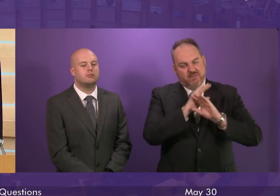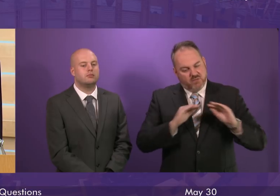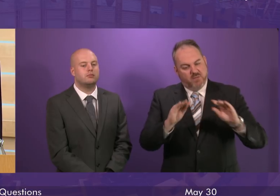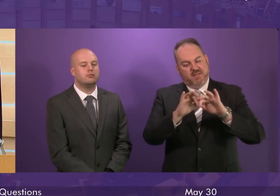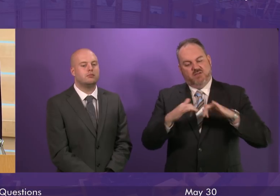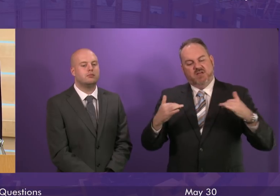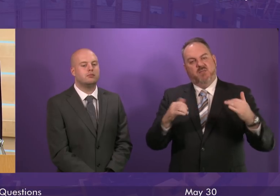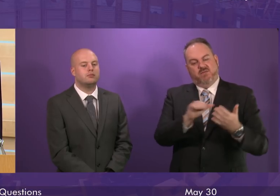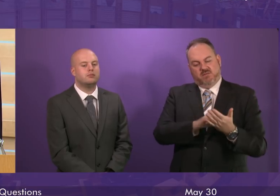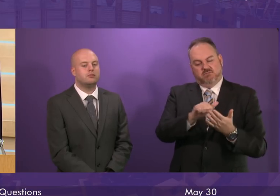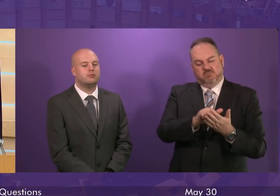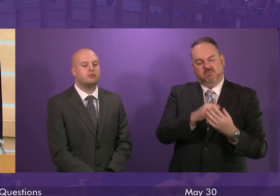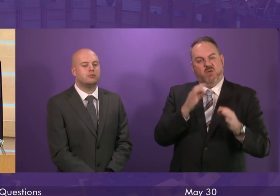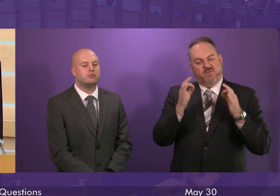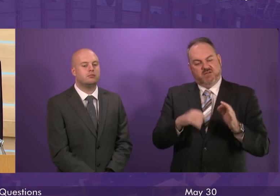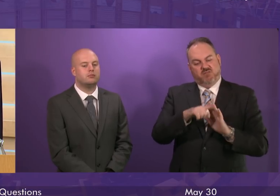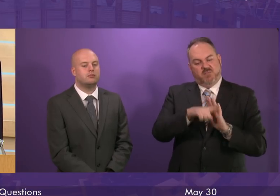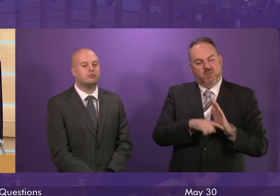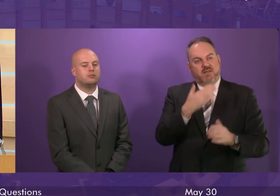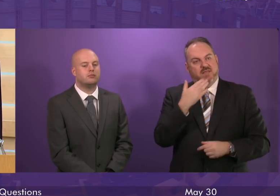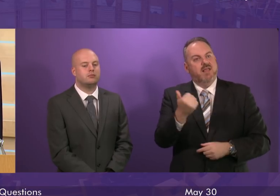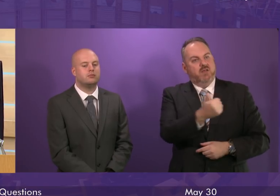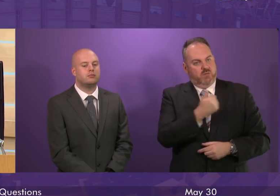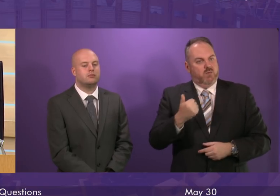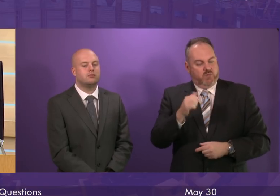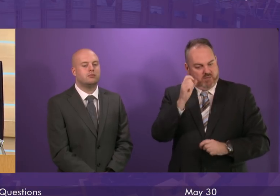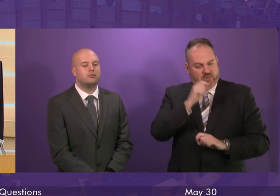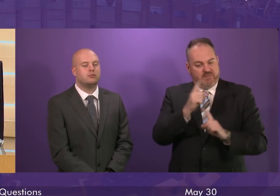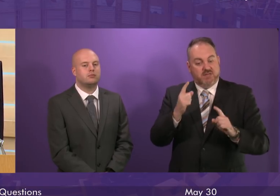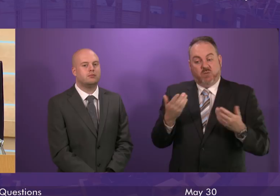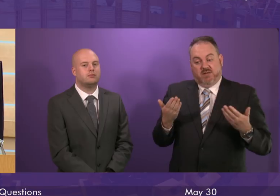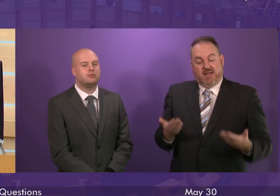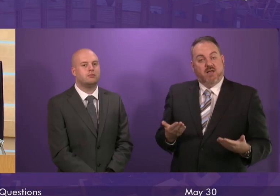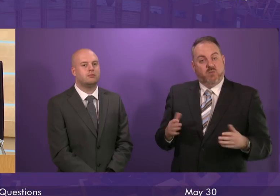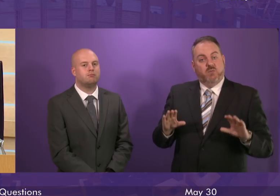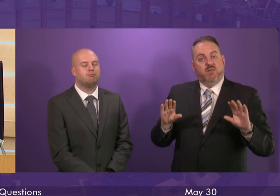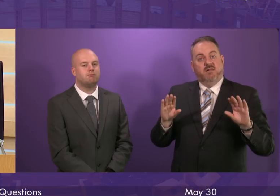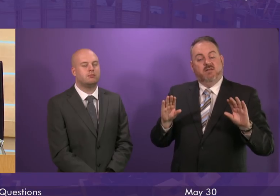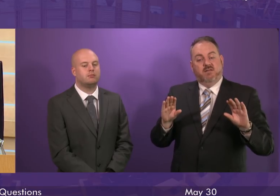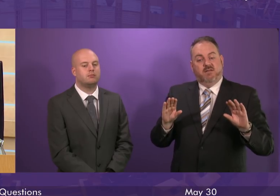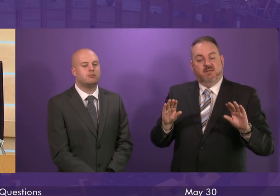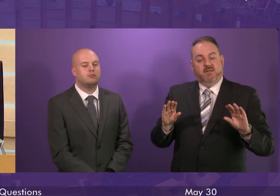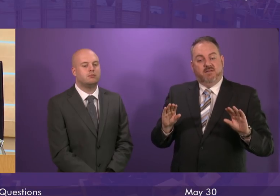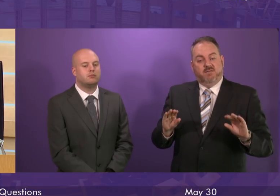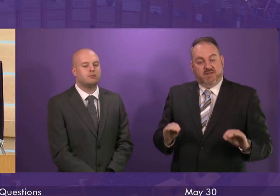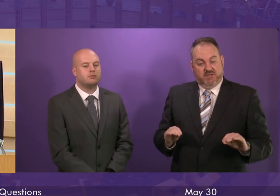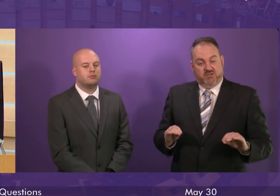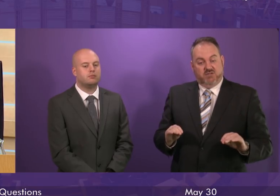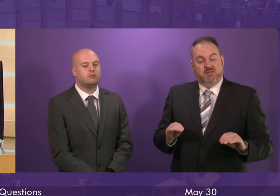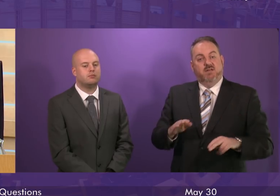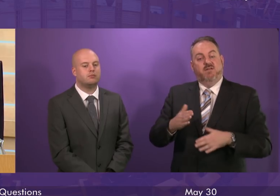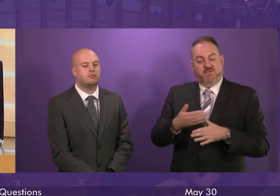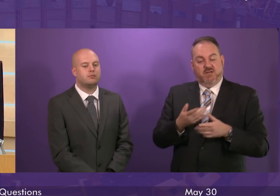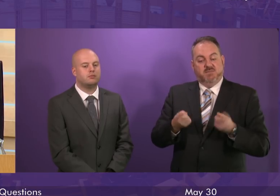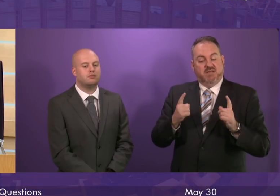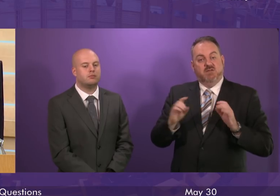of the correct entry from the official report, and the members will have noted that. And on that note, we'll finish on the First Minister's questions, and we'll